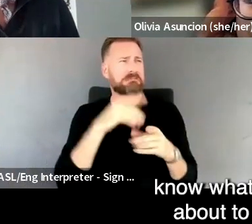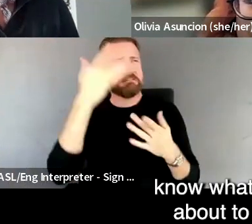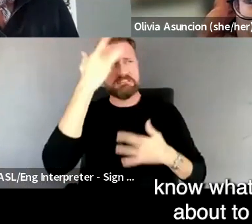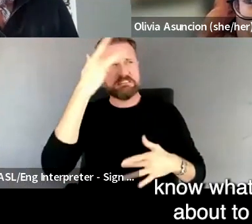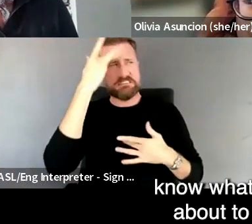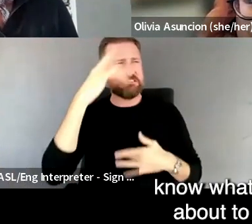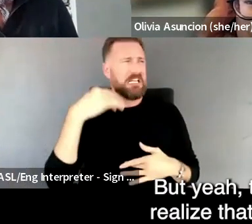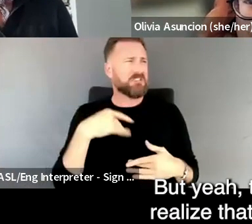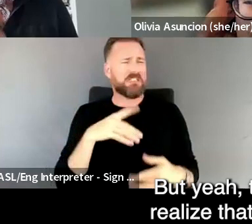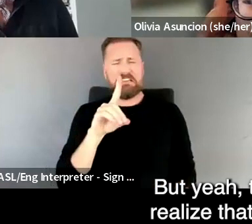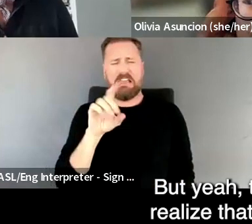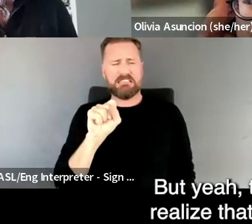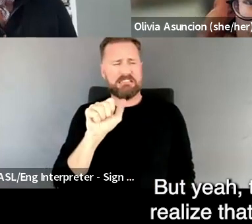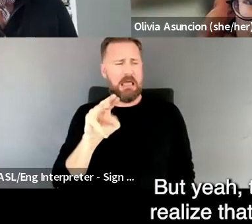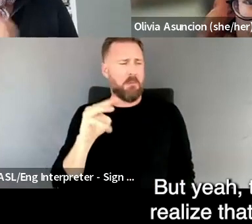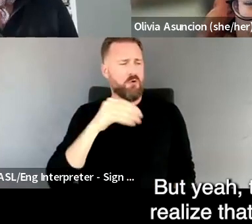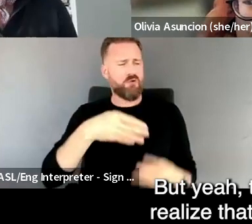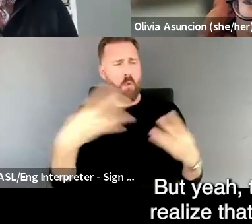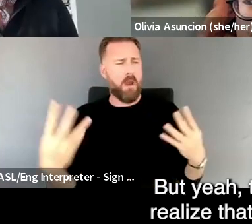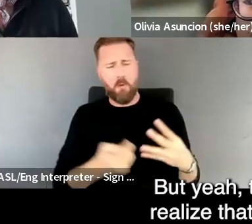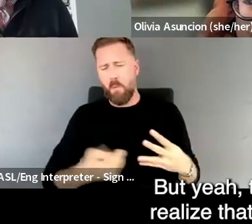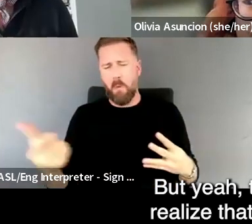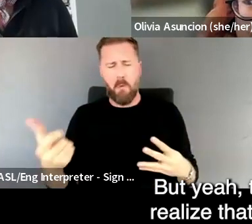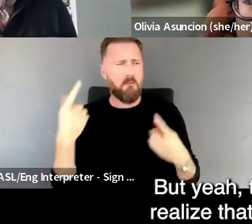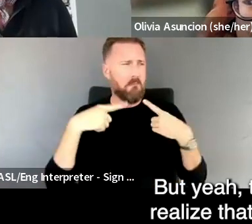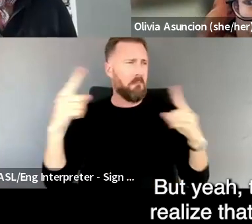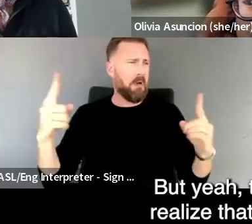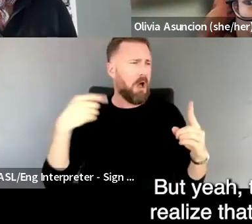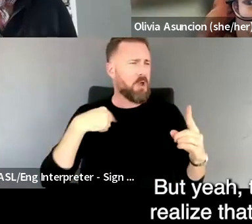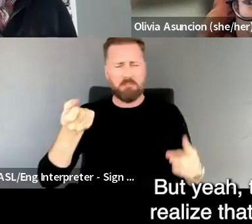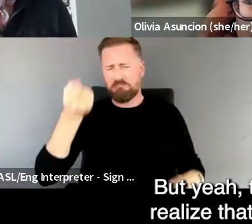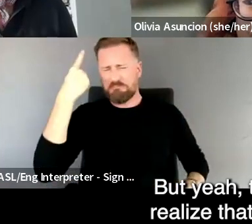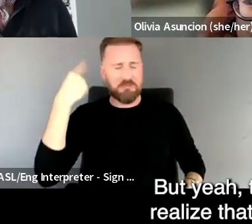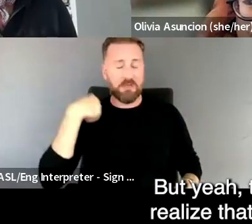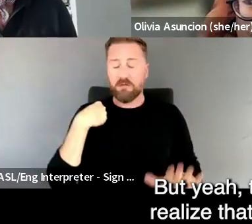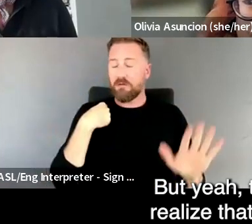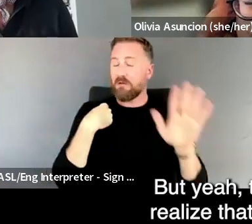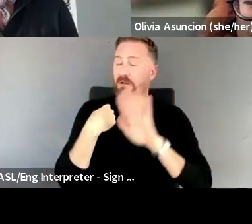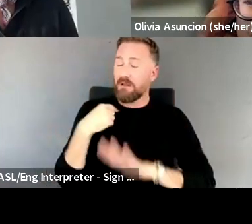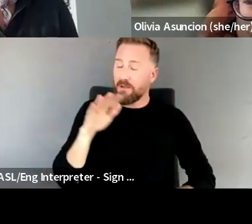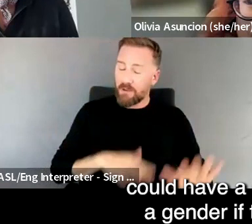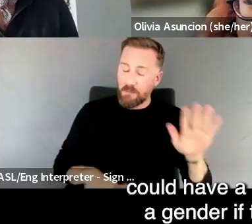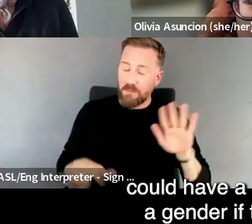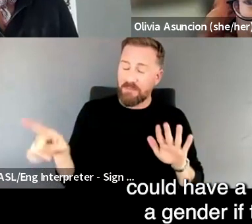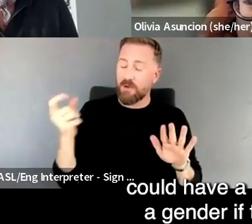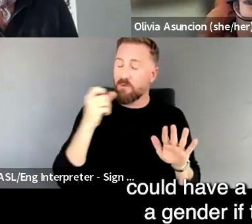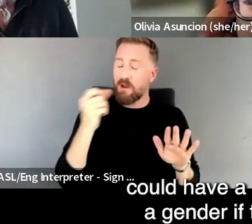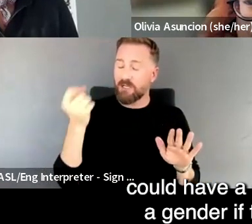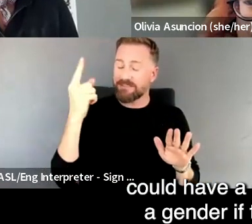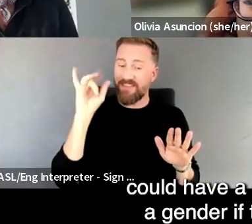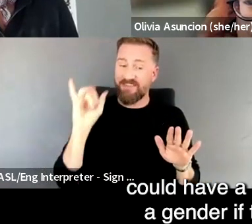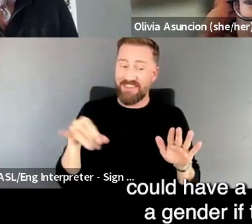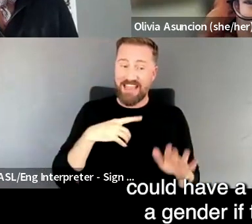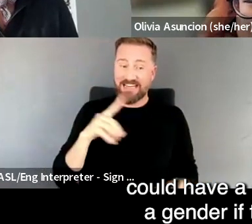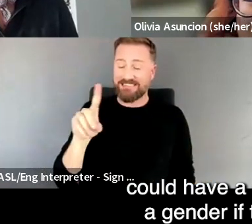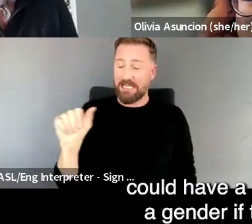to begin with. But yeah, they just didn't realize that queer, that disabled folks could have a sexuality